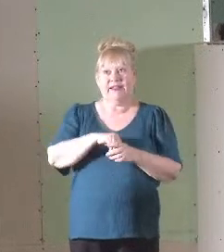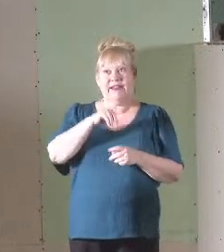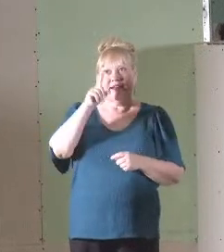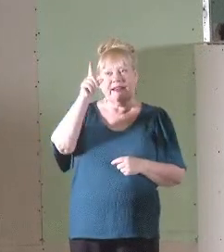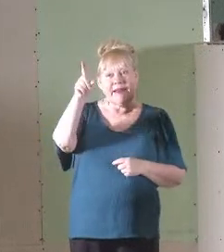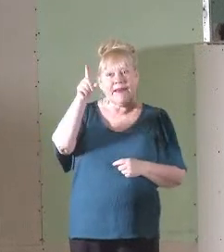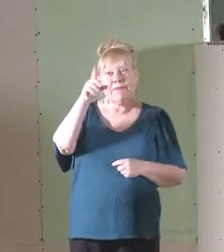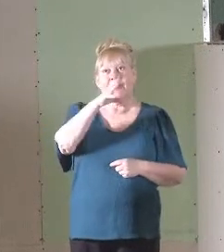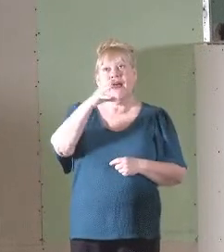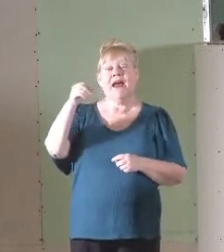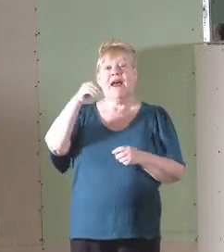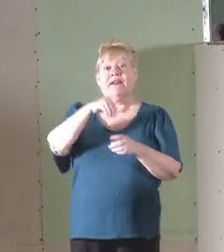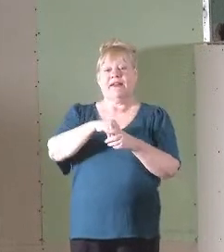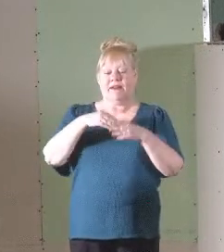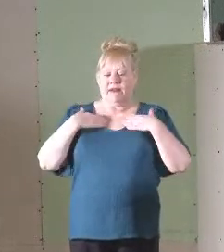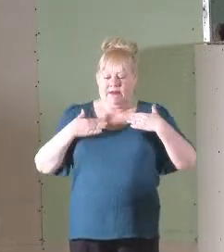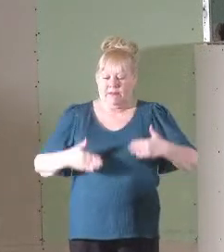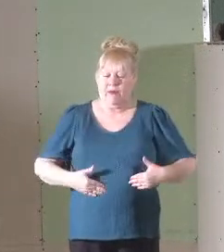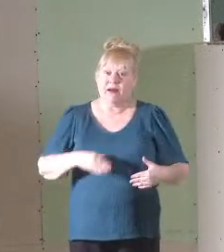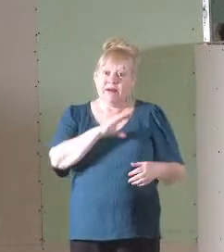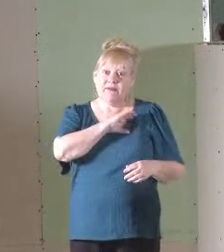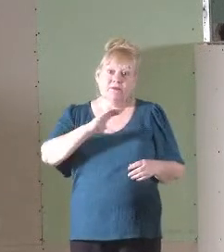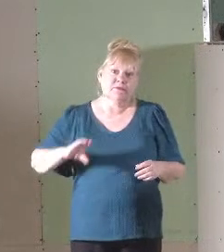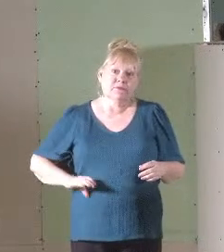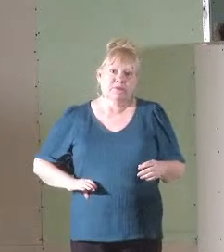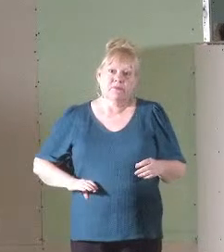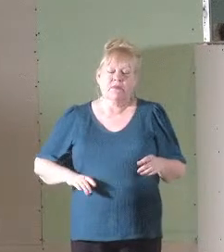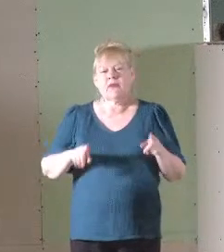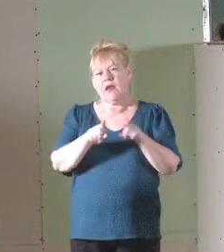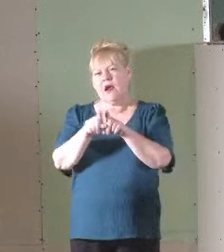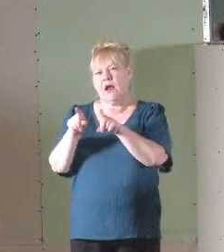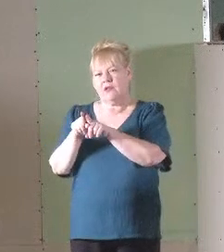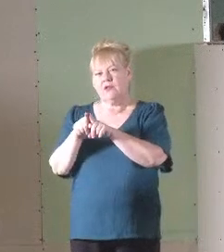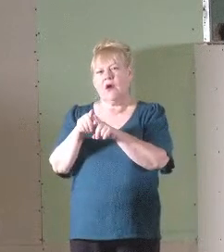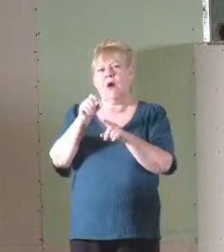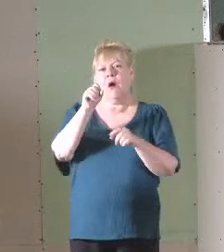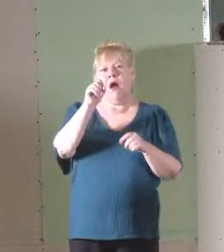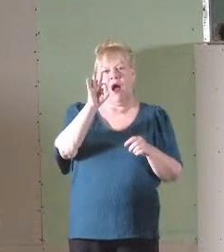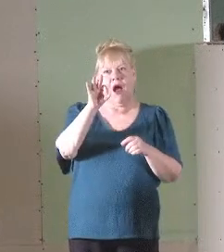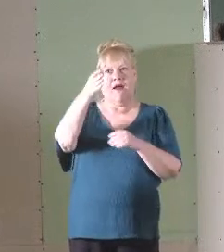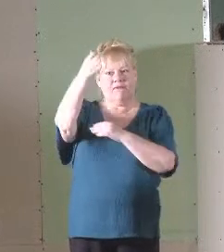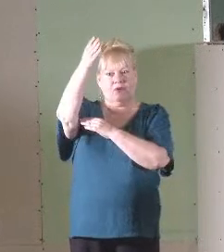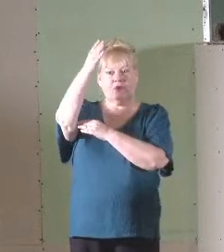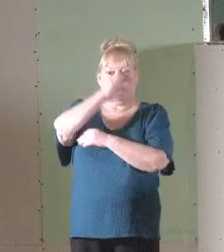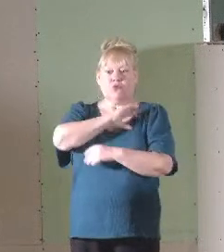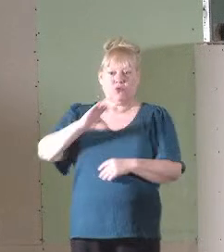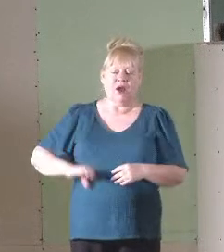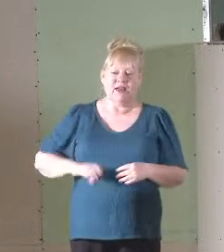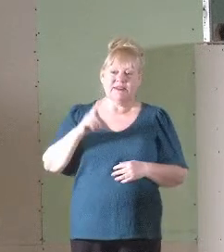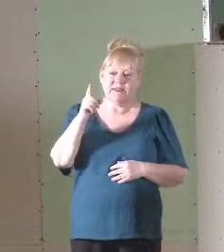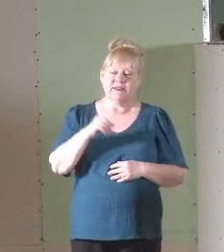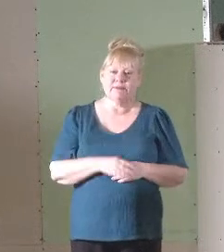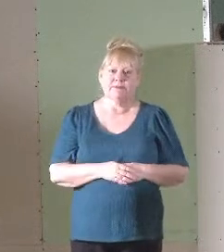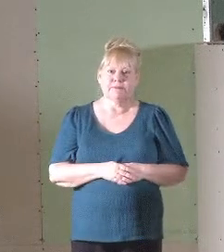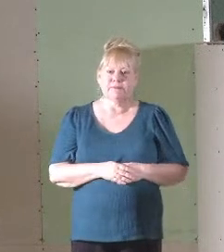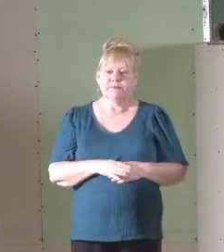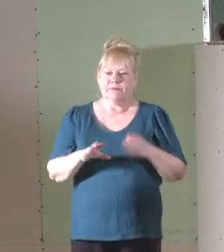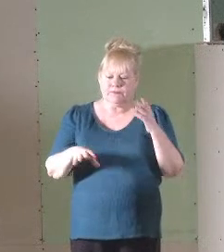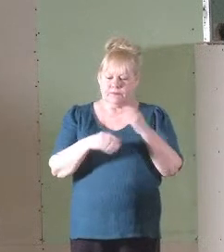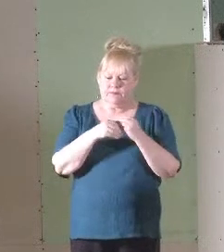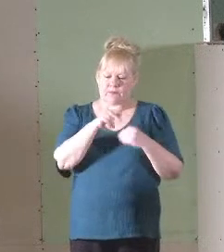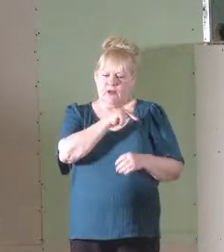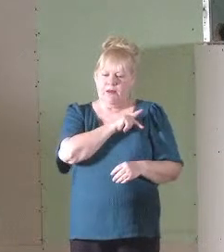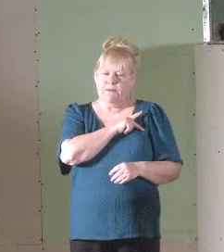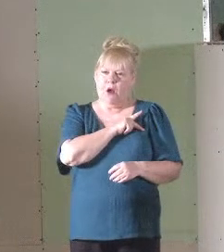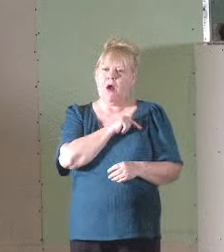and in the body of Christ. They are also of Christ. Additionally, Paul